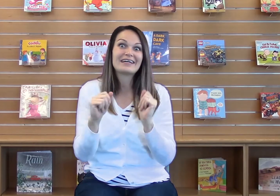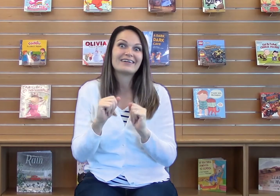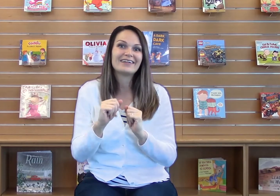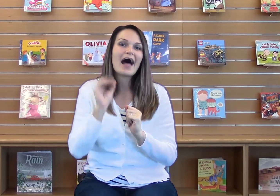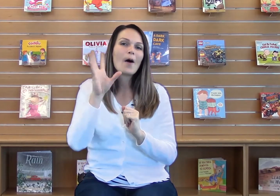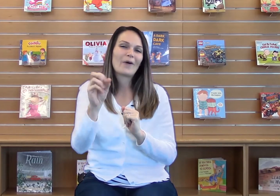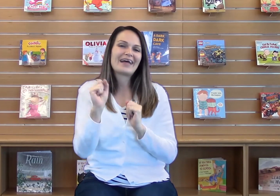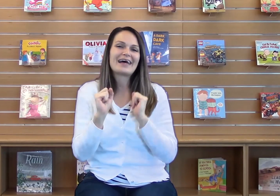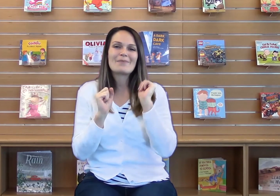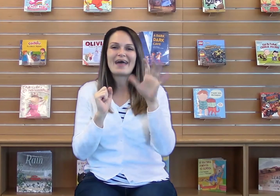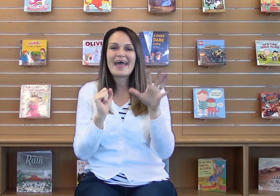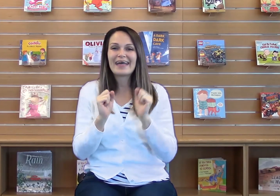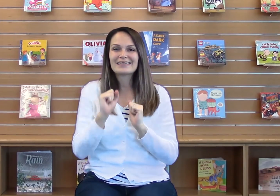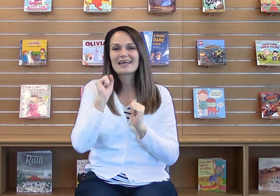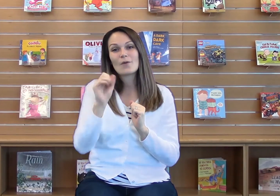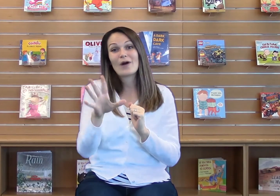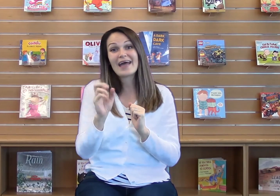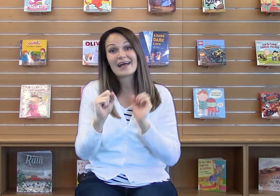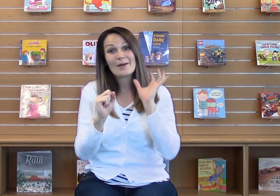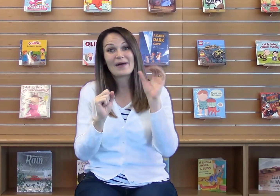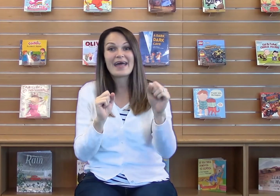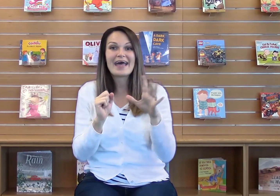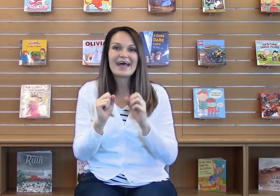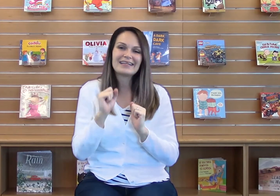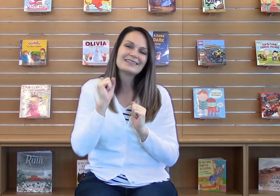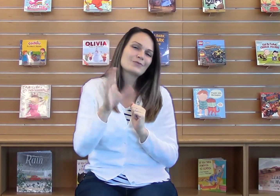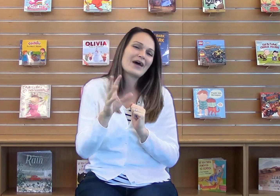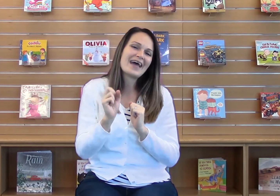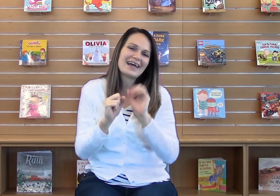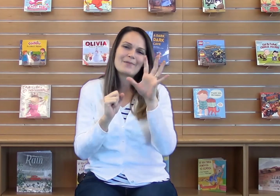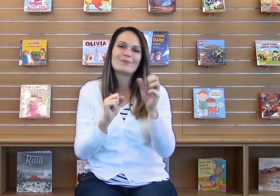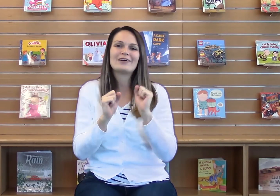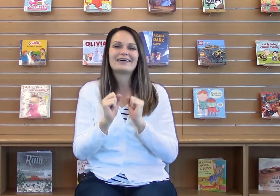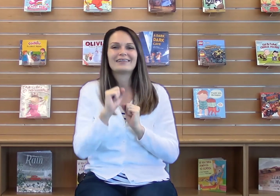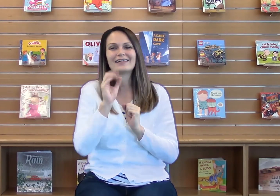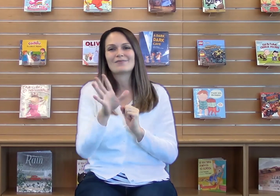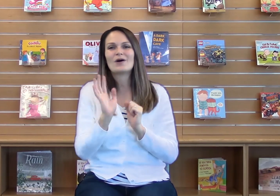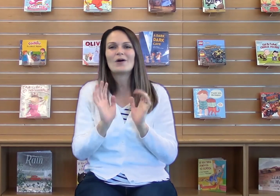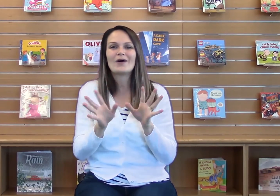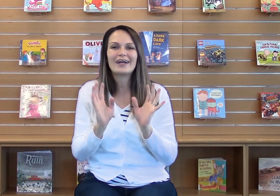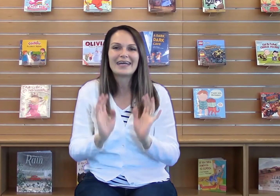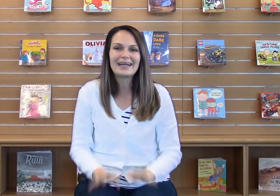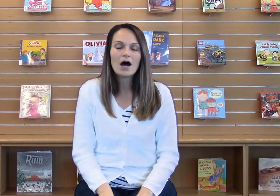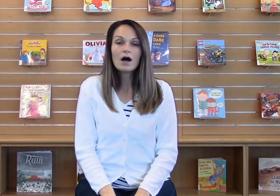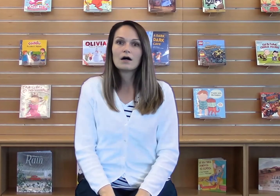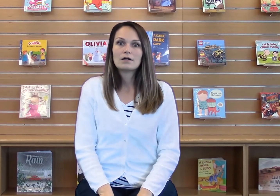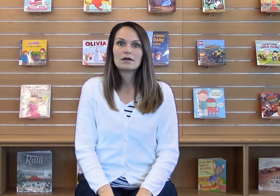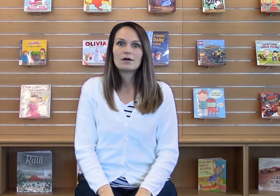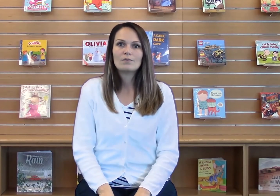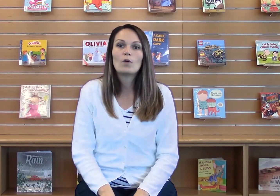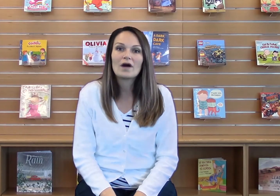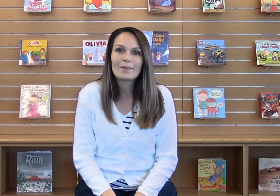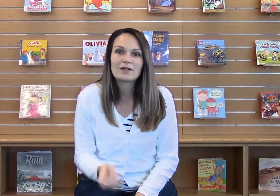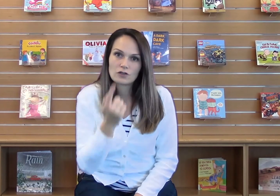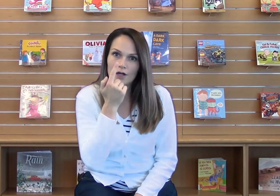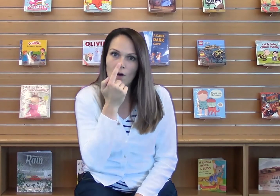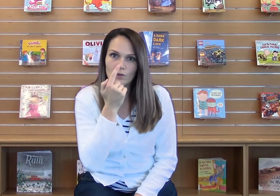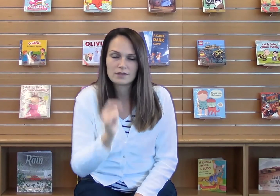wiggle. Wake up hands, wake up hands, wake up and wiggle in the morning. But what about your nose?